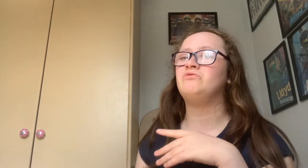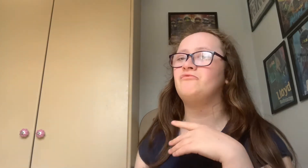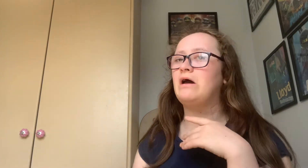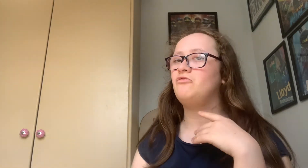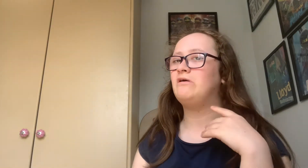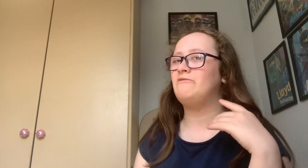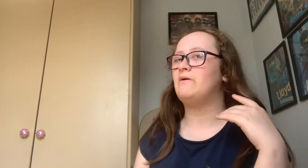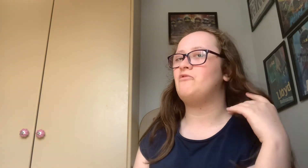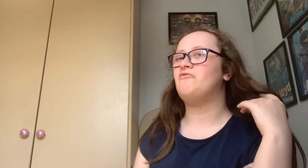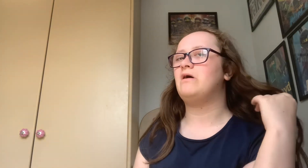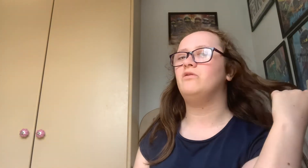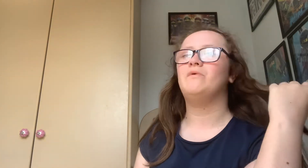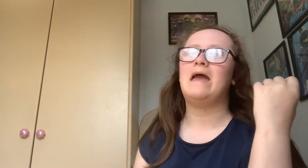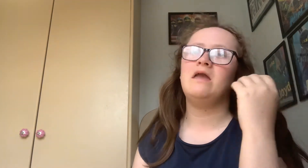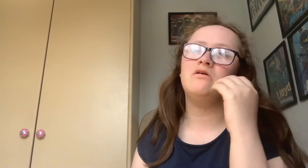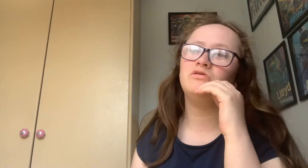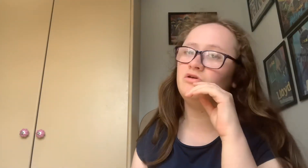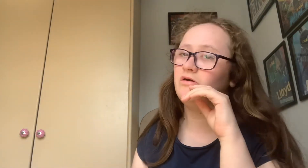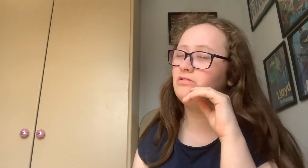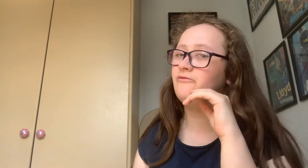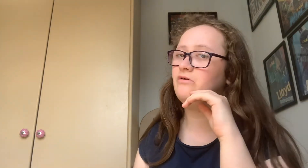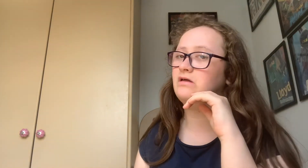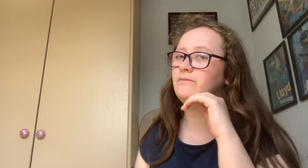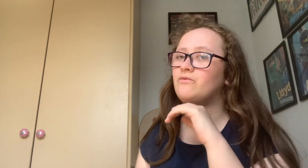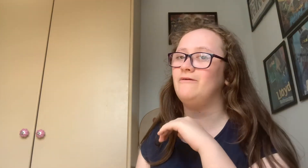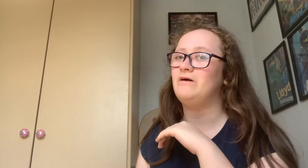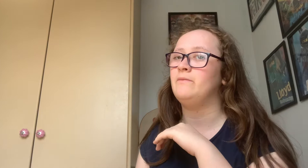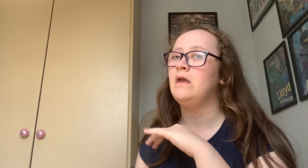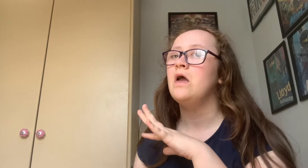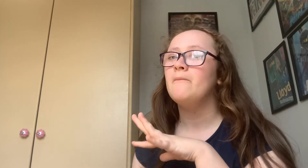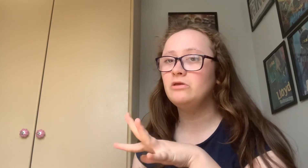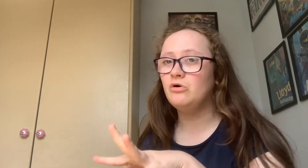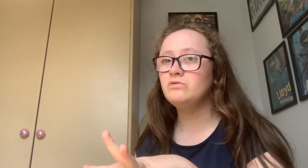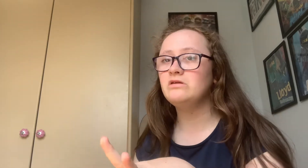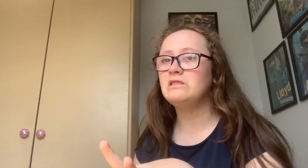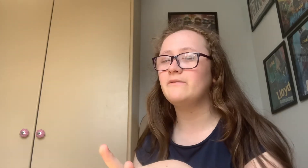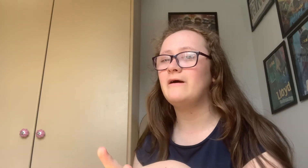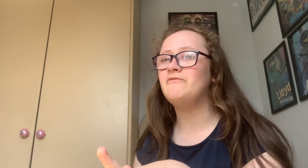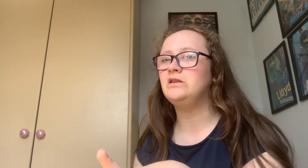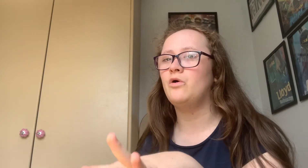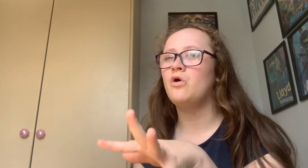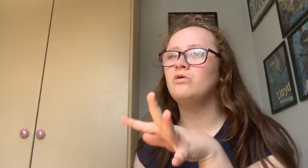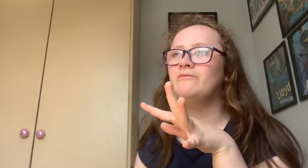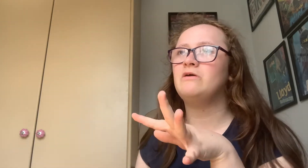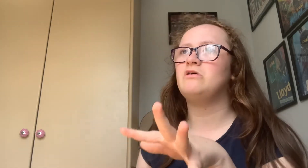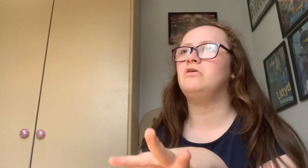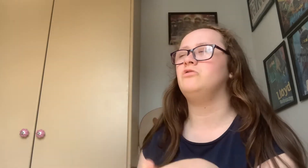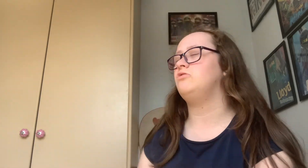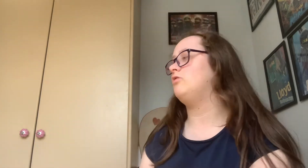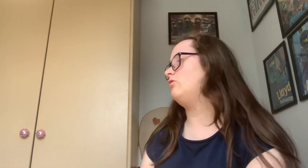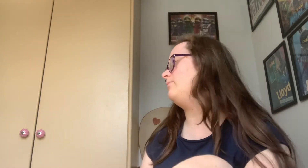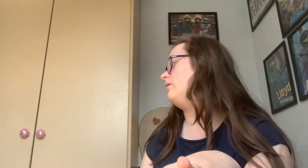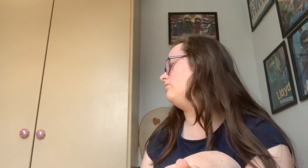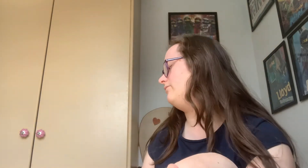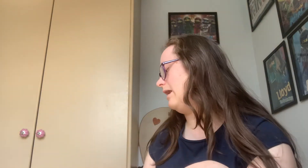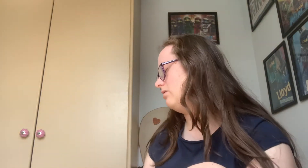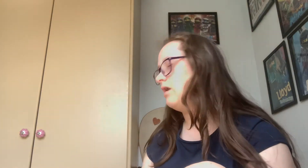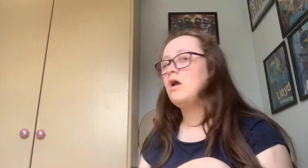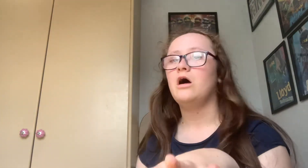around or give my profile away because you love you guys might want to find me But don't dislike my video or even my channel. I'll just check because of that. I